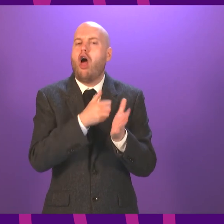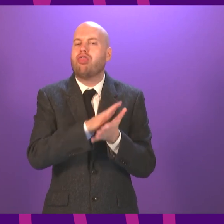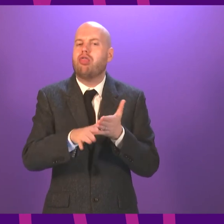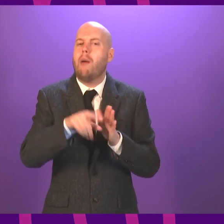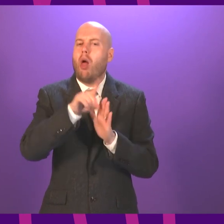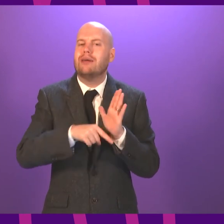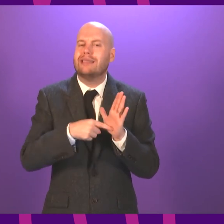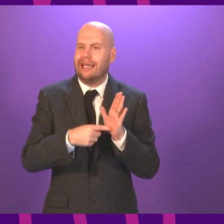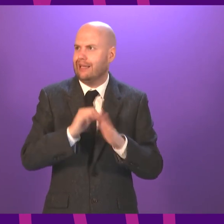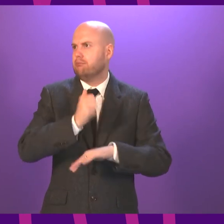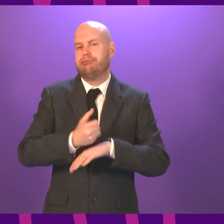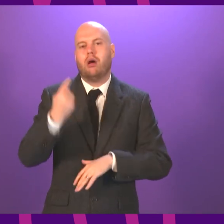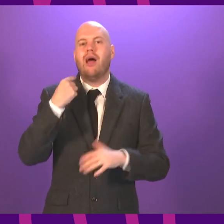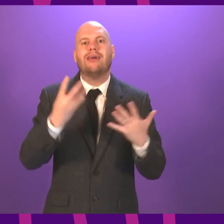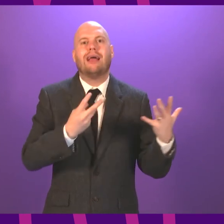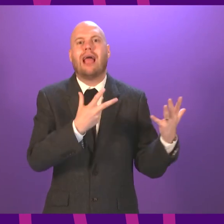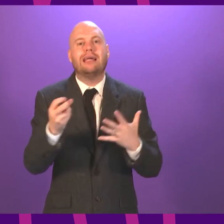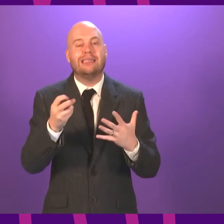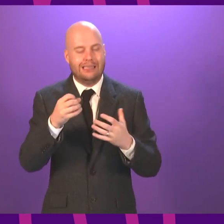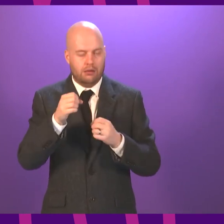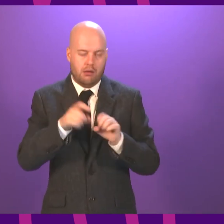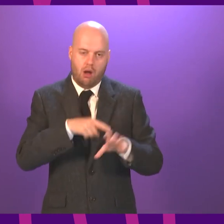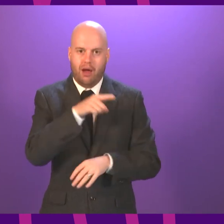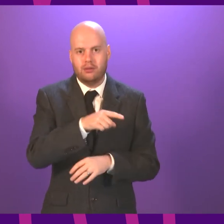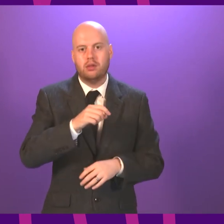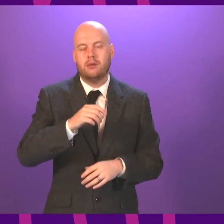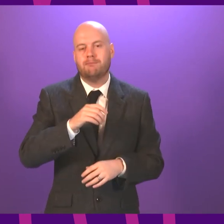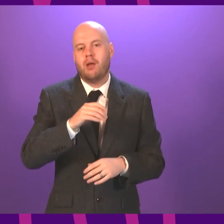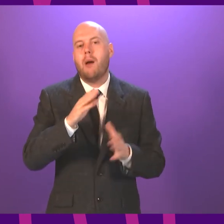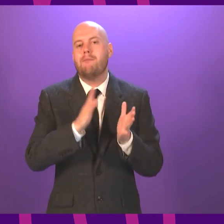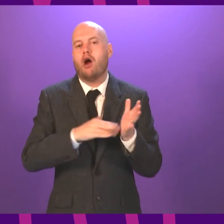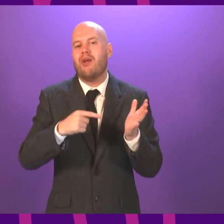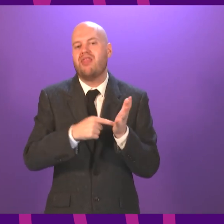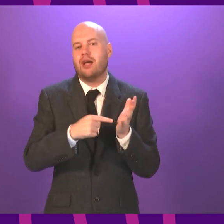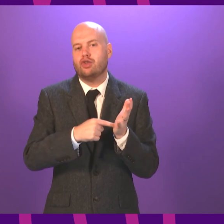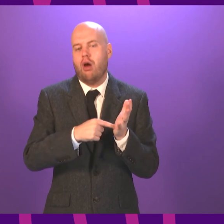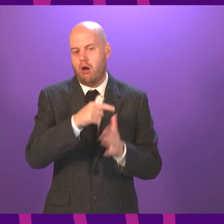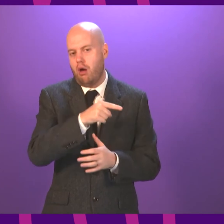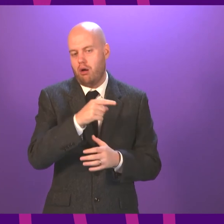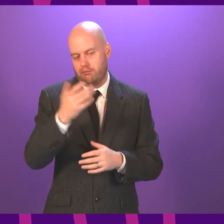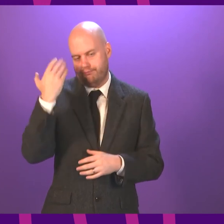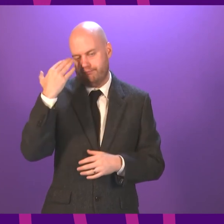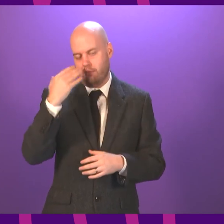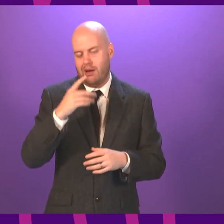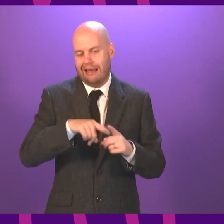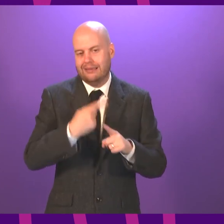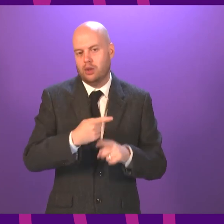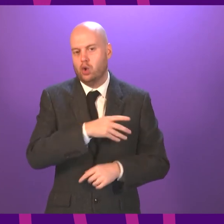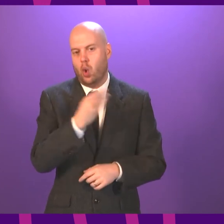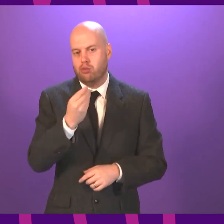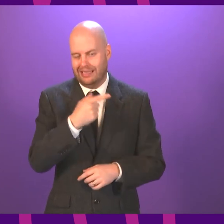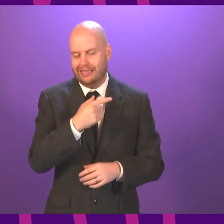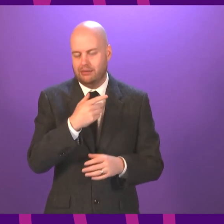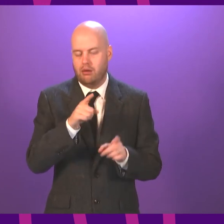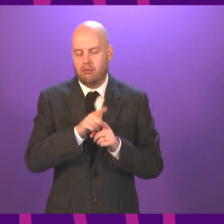in the 1980s by Thatcher and our hypocritical Scots Tories. What assurances can the First Minister provide to